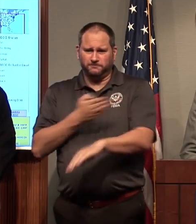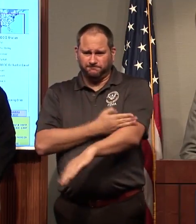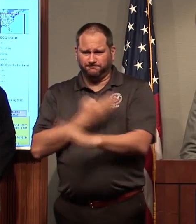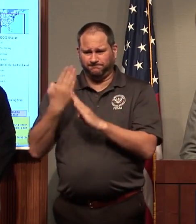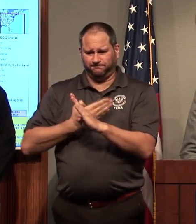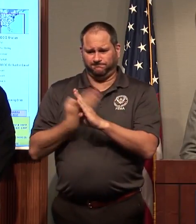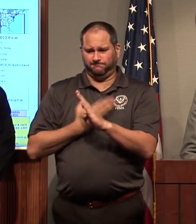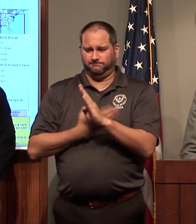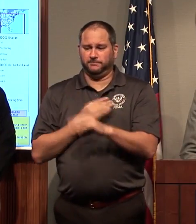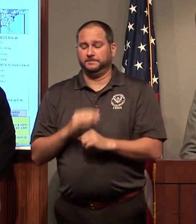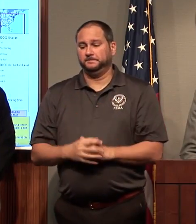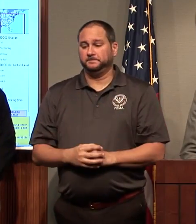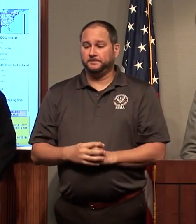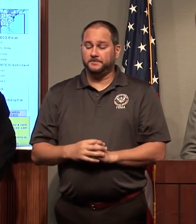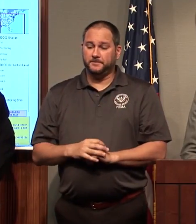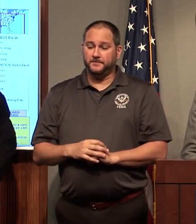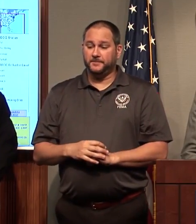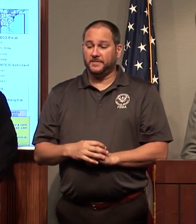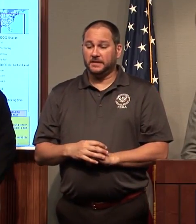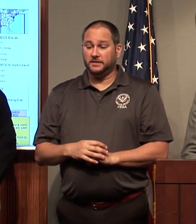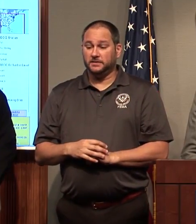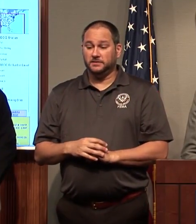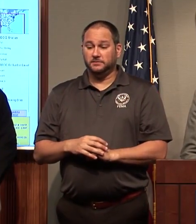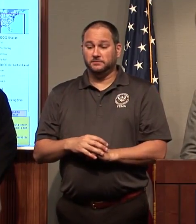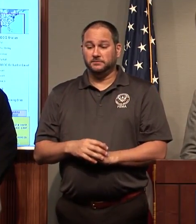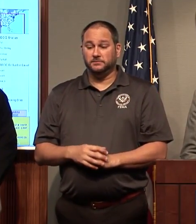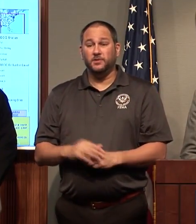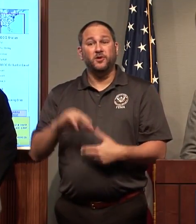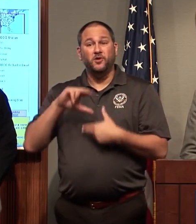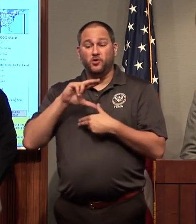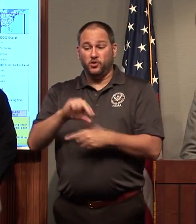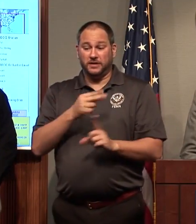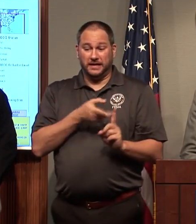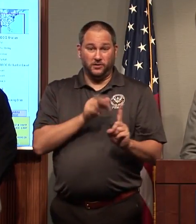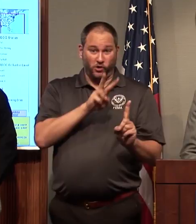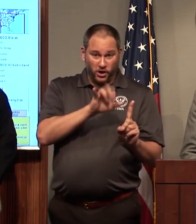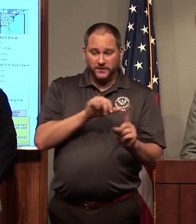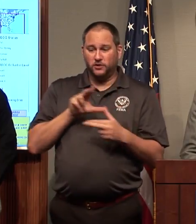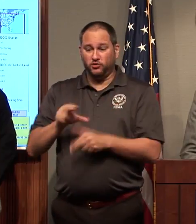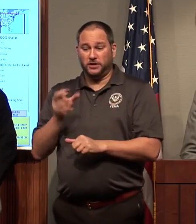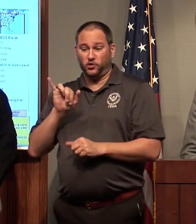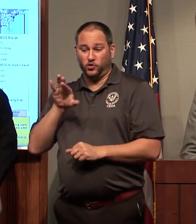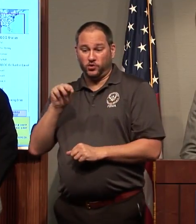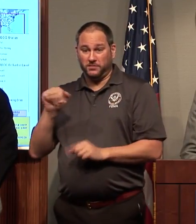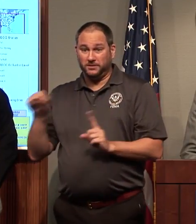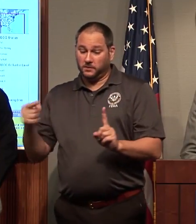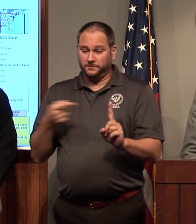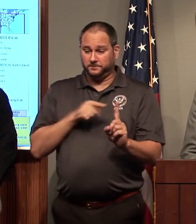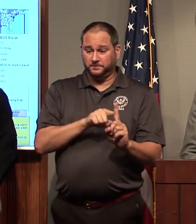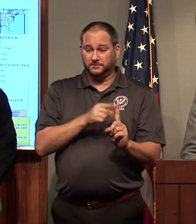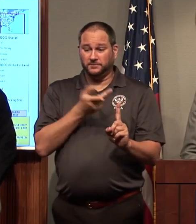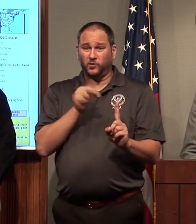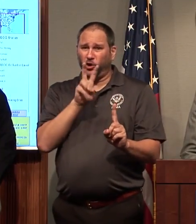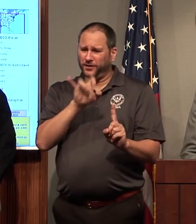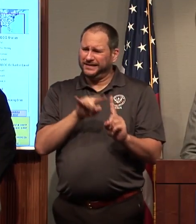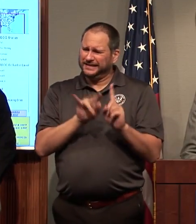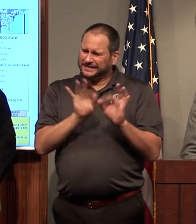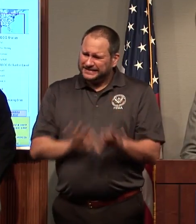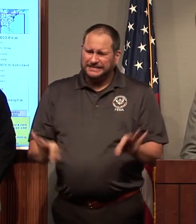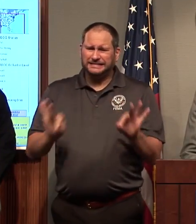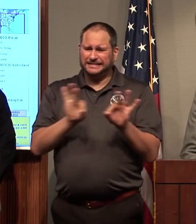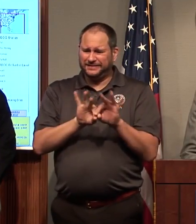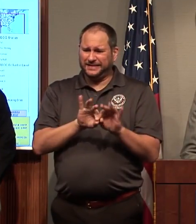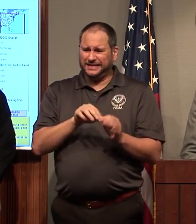add is that Hurricanes Harvey and Irma are linked. With Harvey, we had a significant amount of the nation's refining capacity